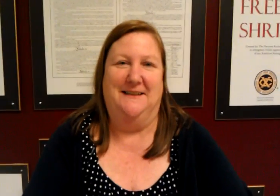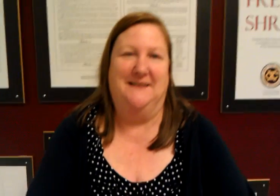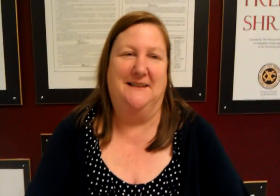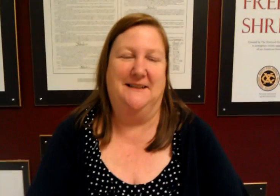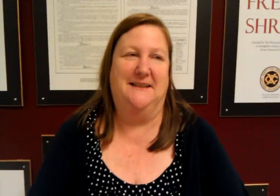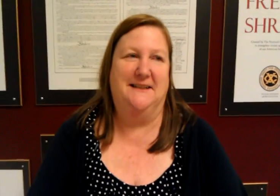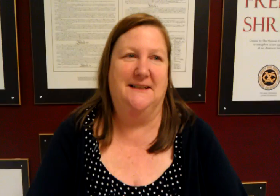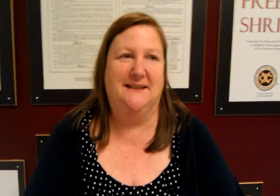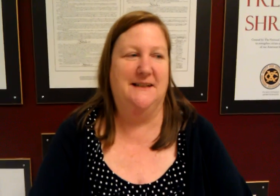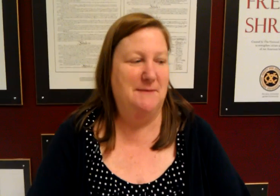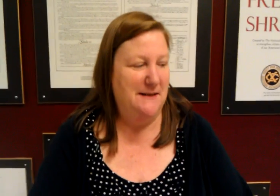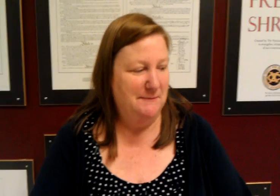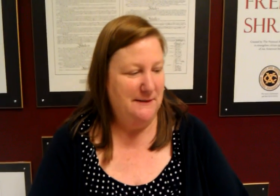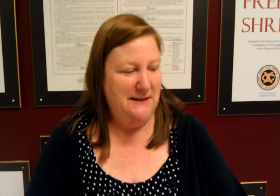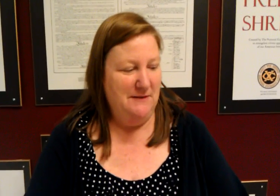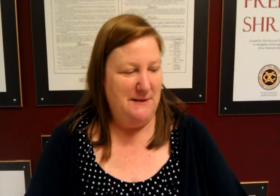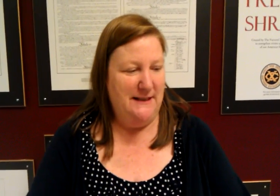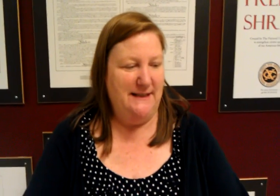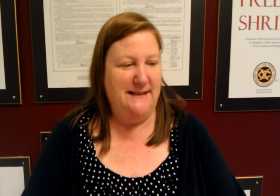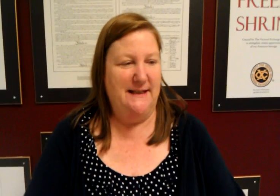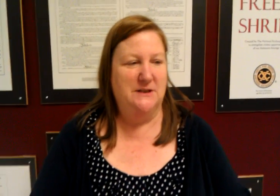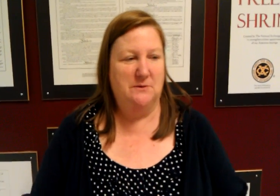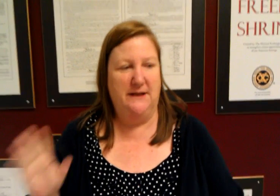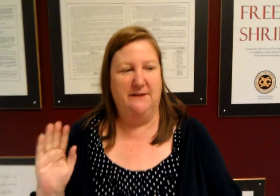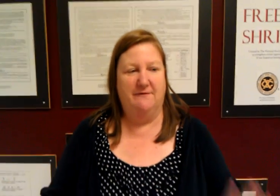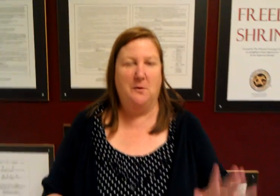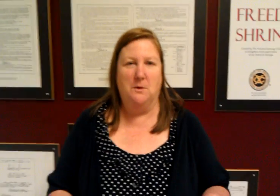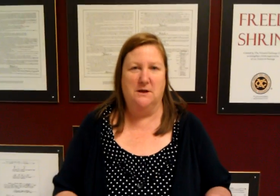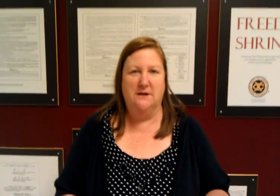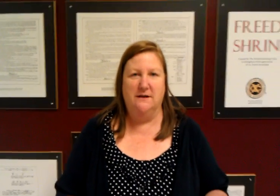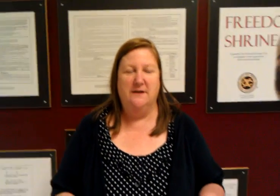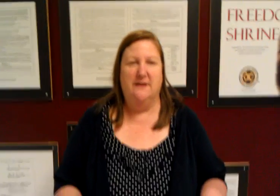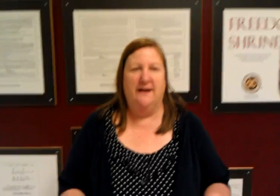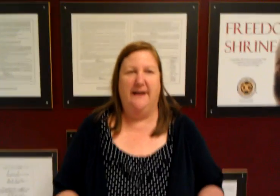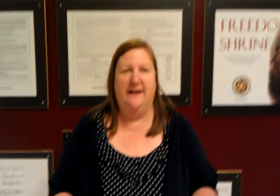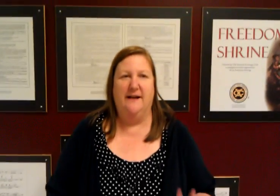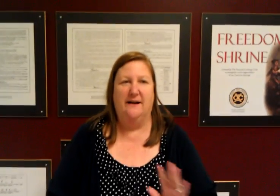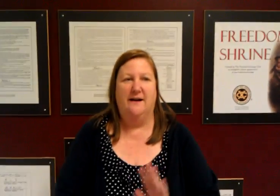are you on and all that good stuff you